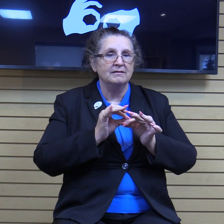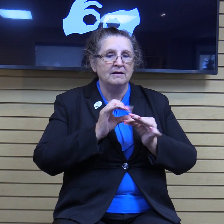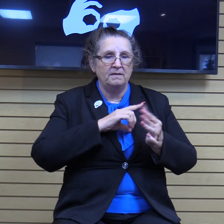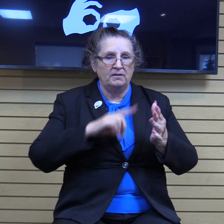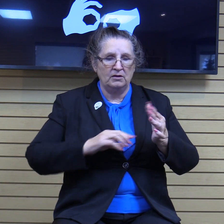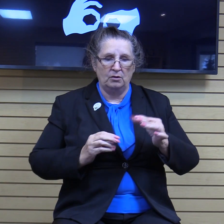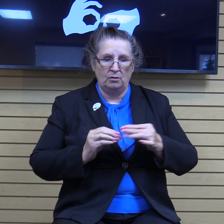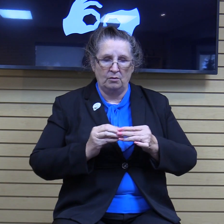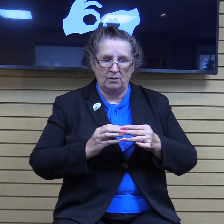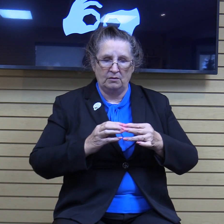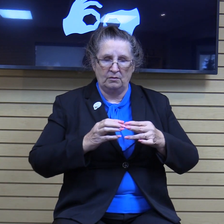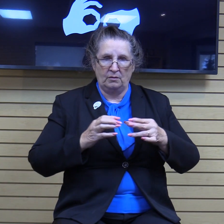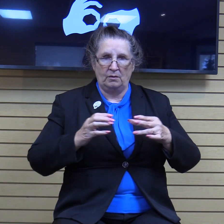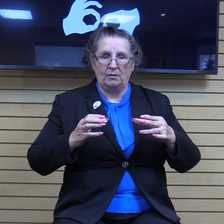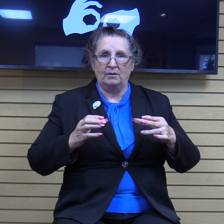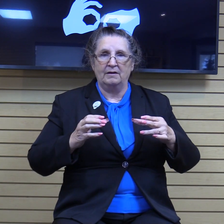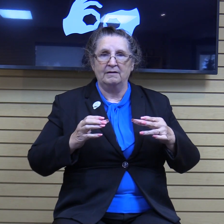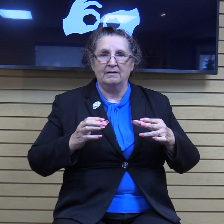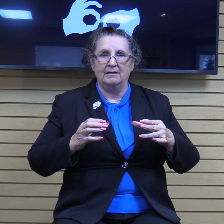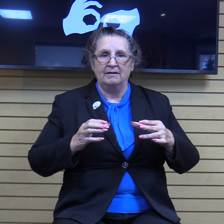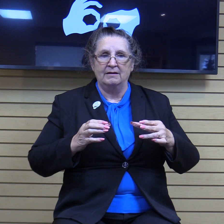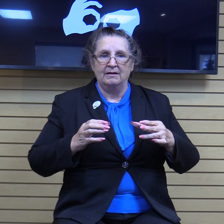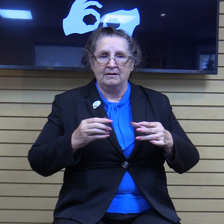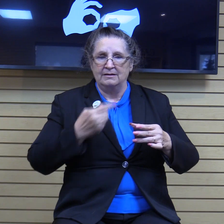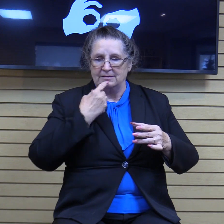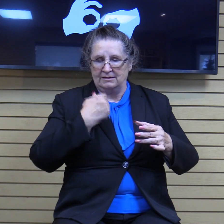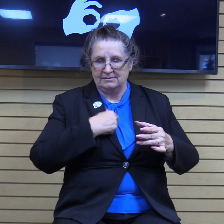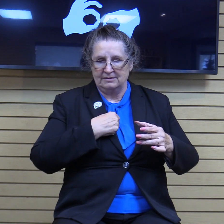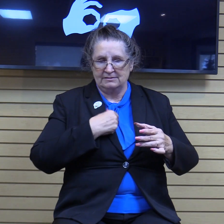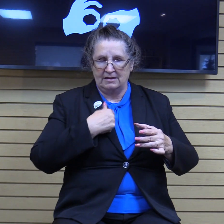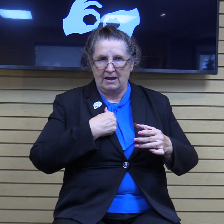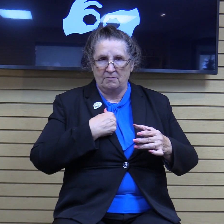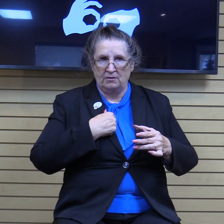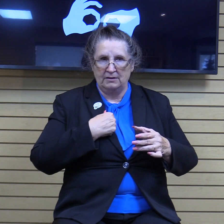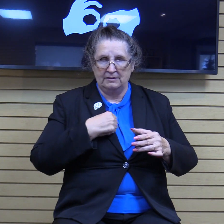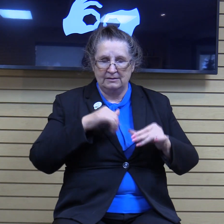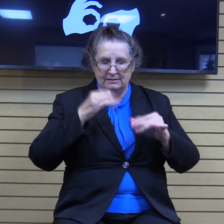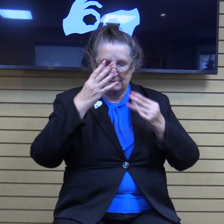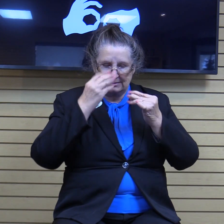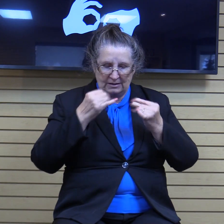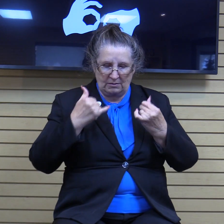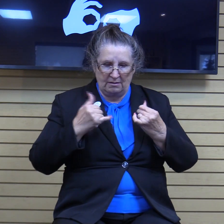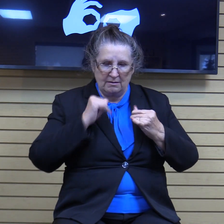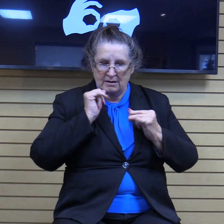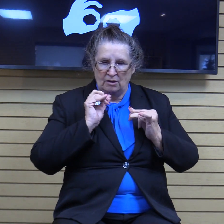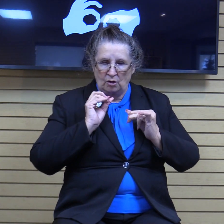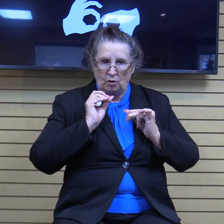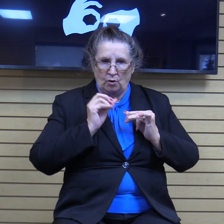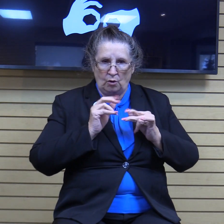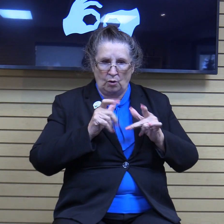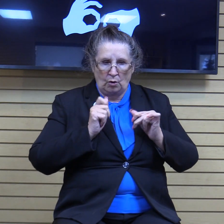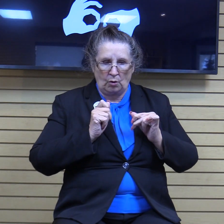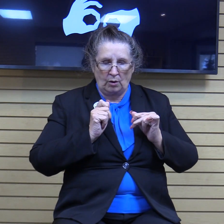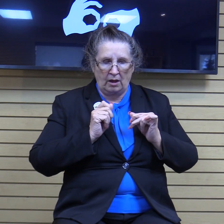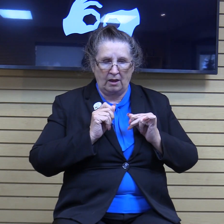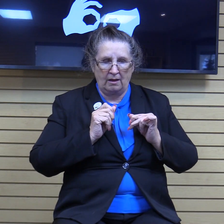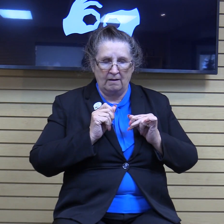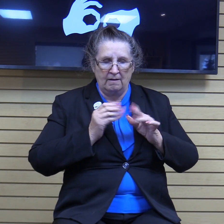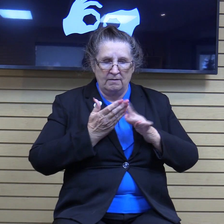This tells us to read her, I'm going to sleep on it here tonight. I'm not going to rush by my emotions, but I'm going to be in